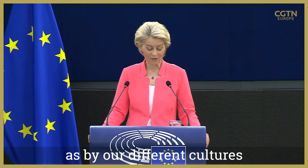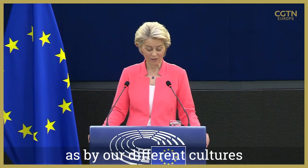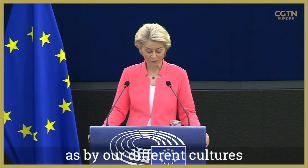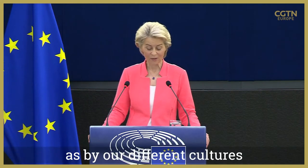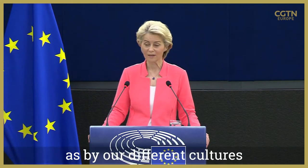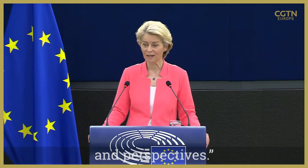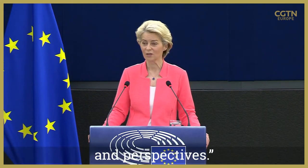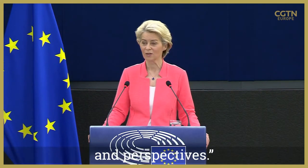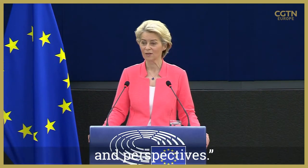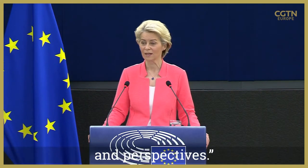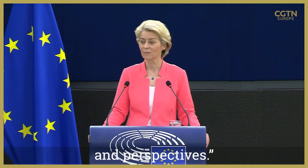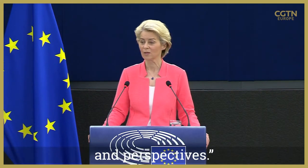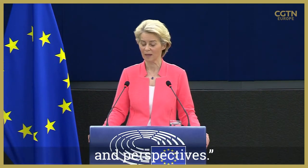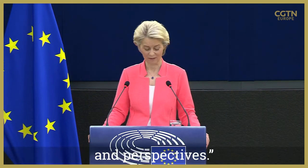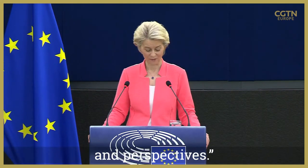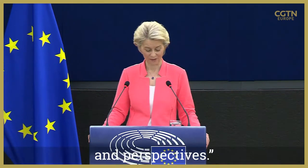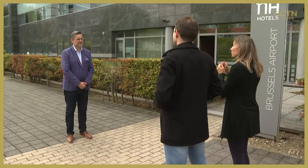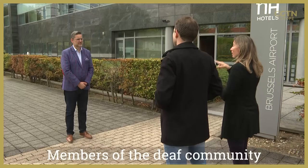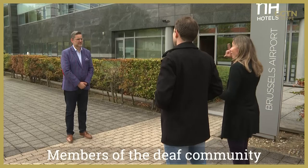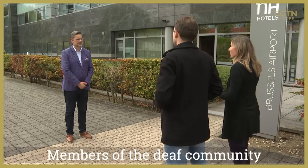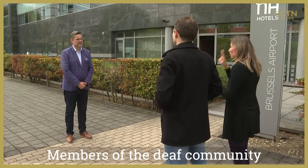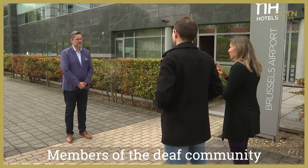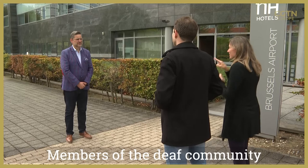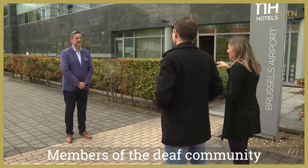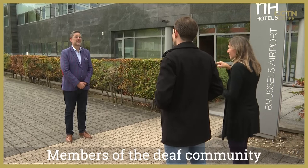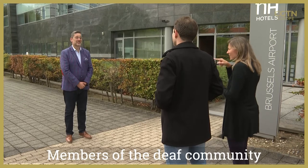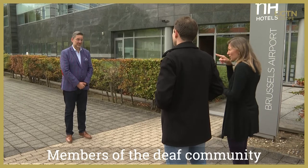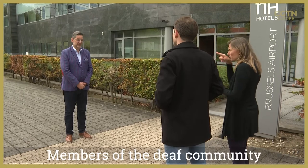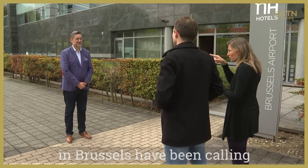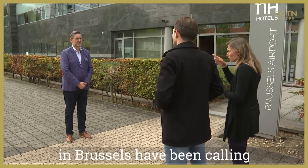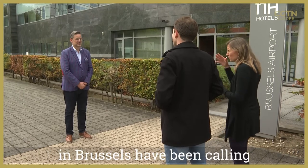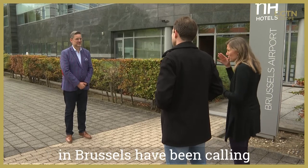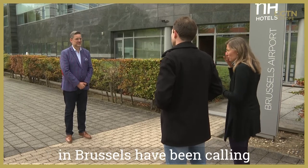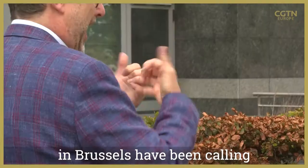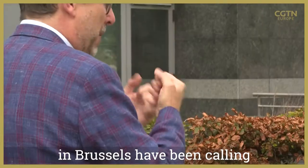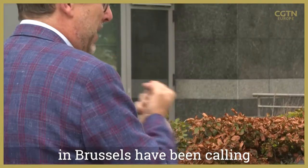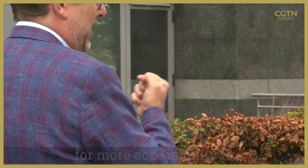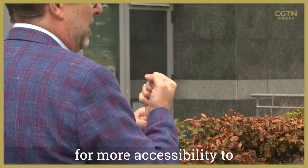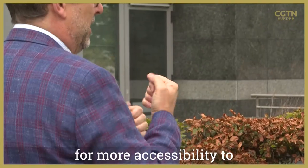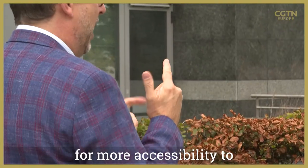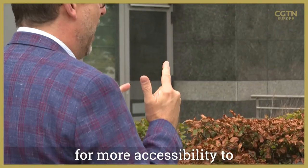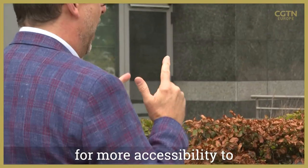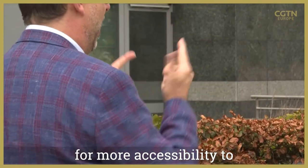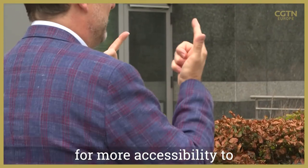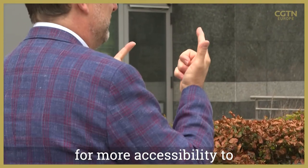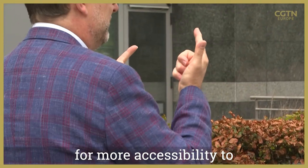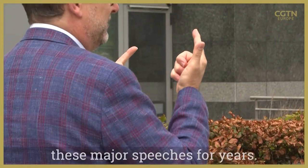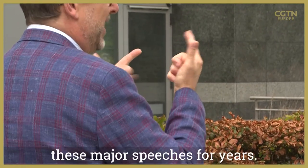our different cultures and perspectives. Members of the deaf community in Brussels have been calling for more accessibility to these